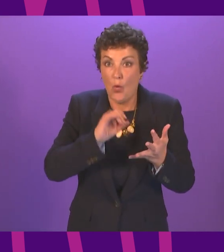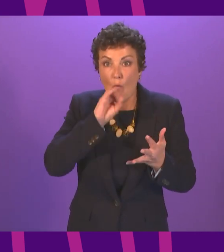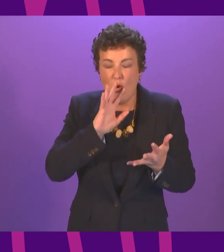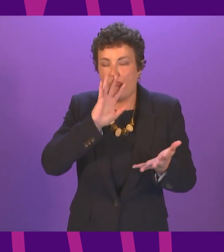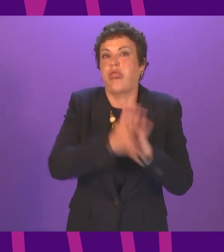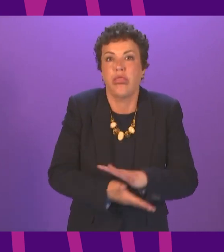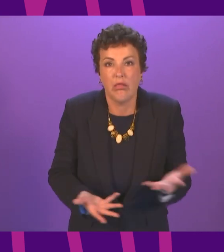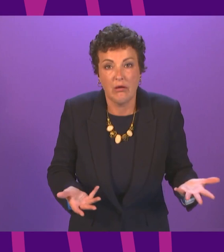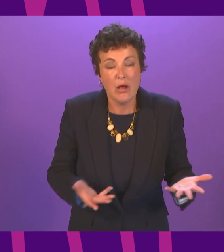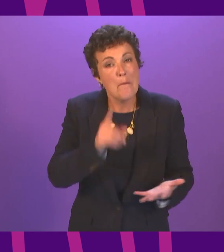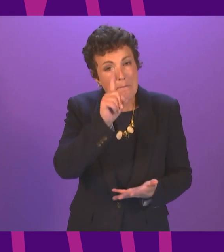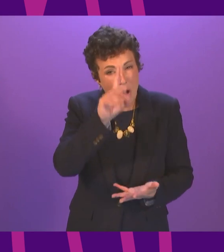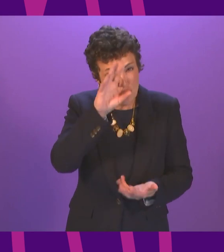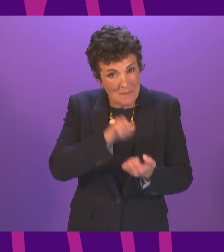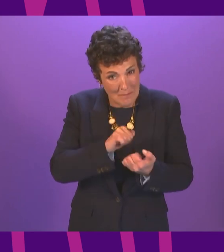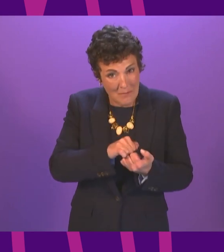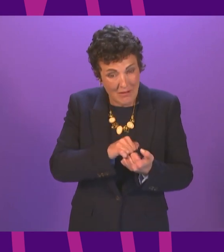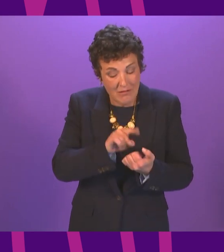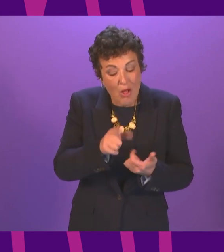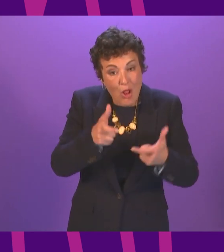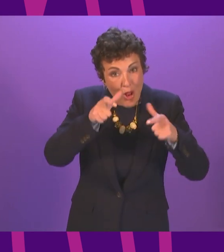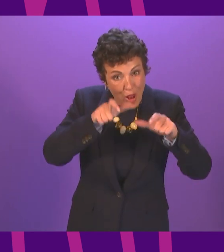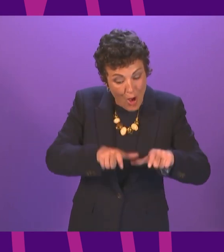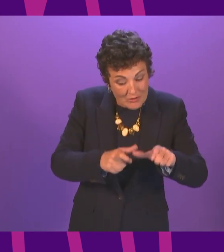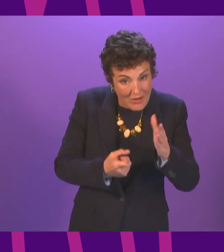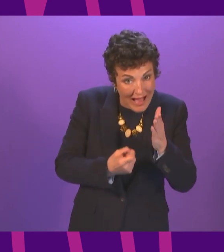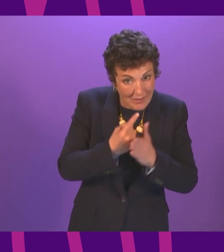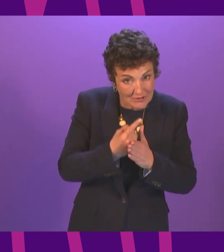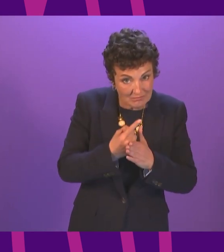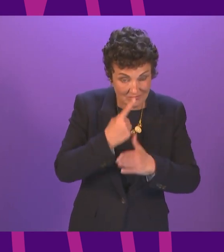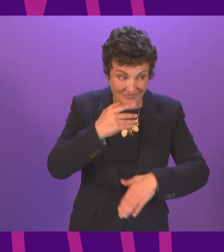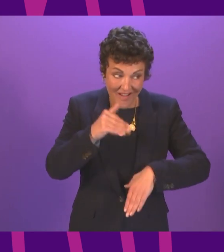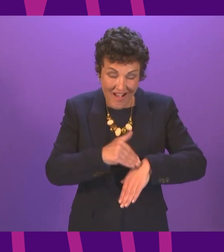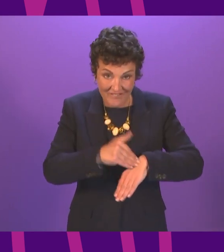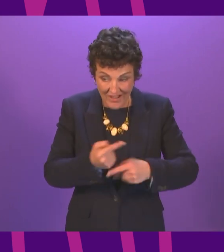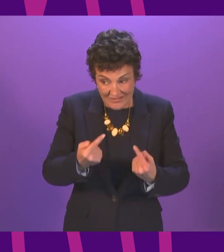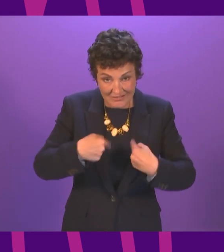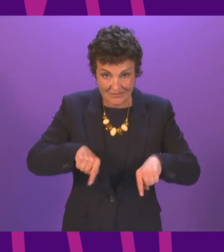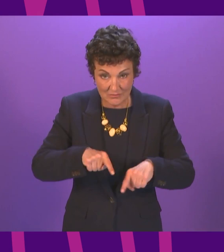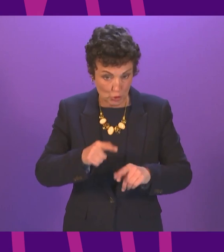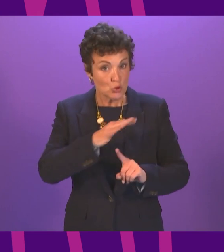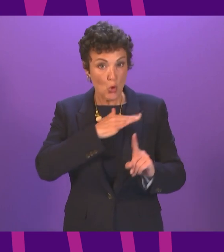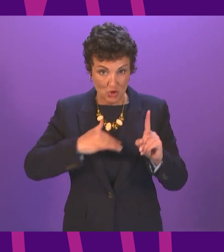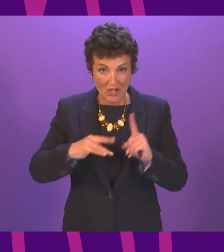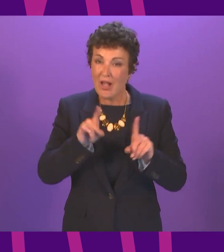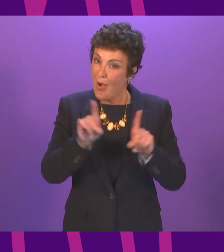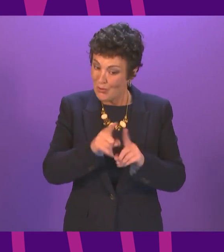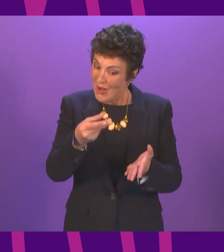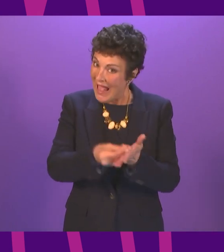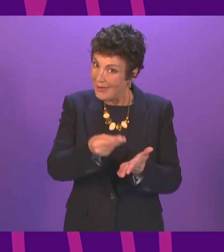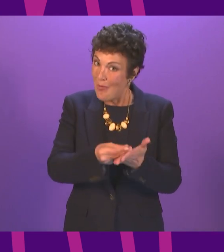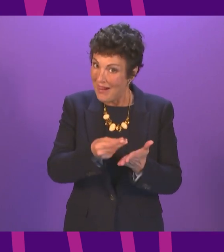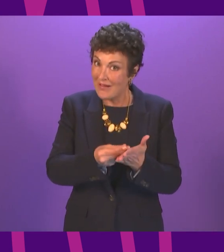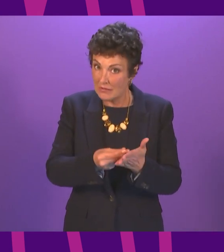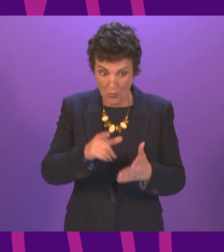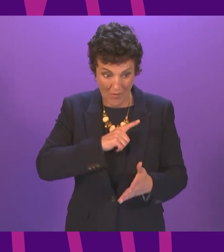never forget that these lockdowns came at an enormous cost, both socially and economically, with vast sums having to be spent by